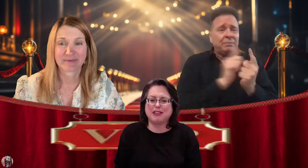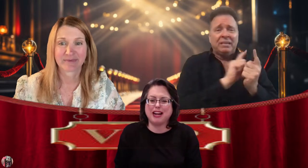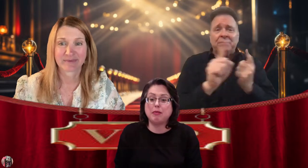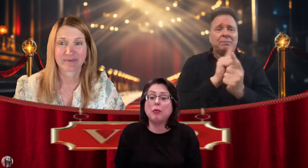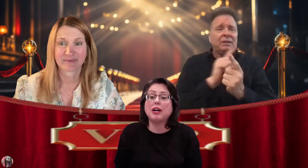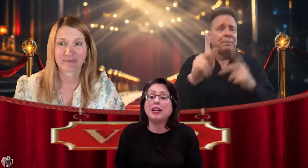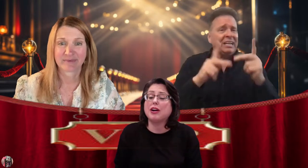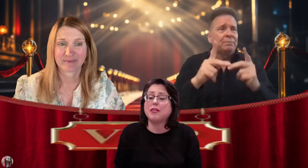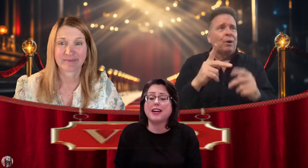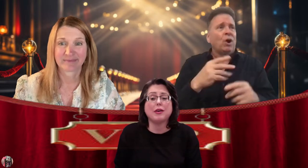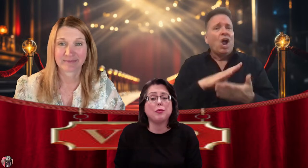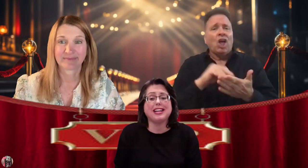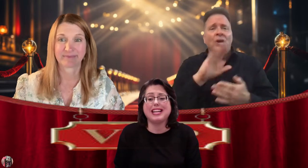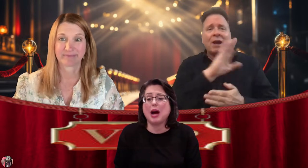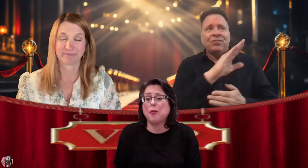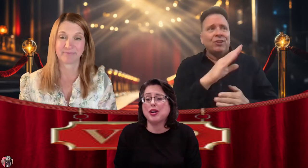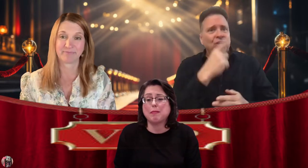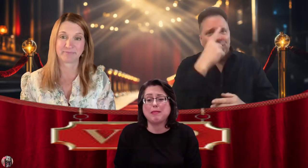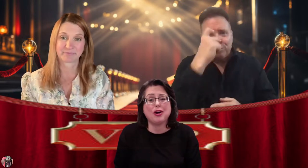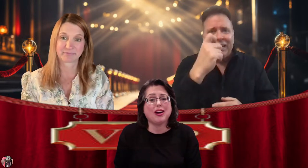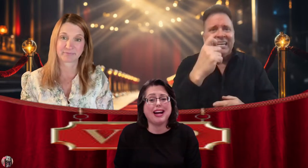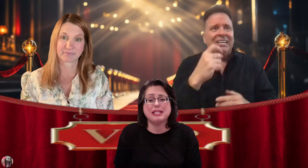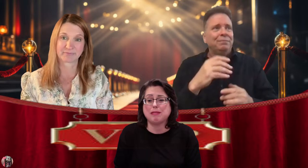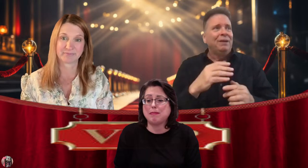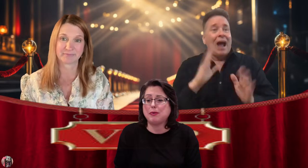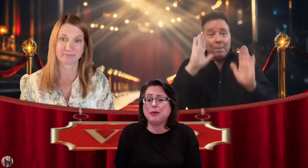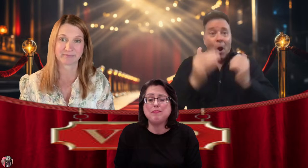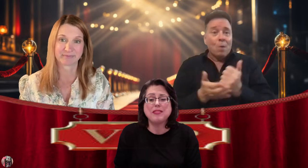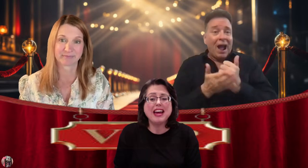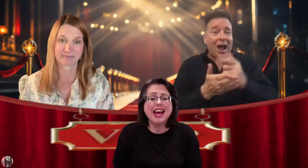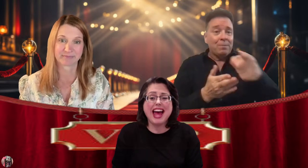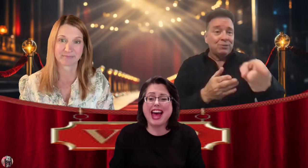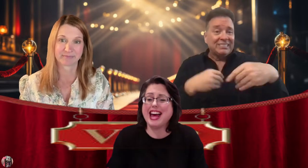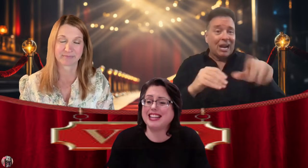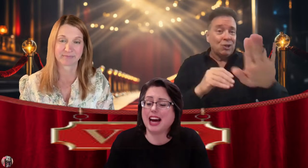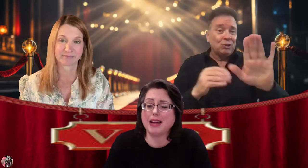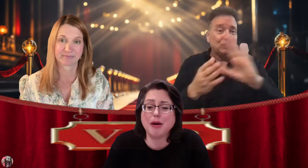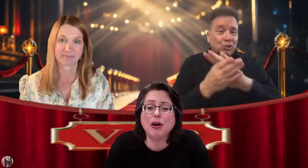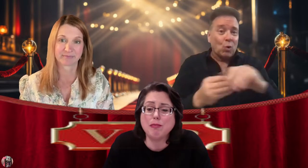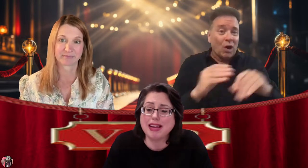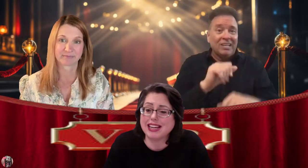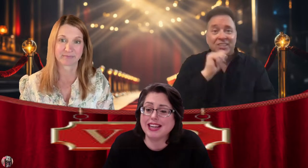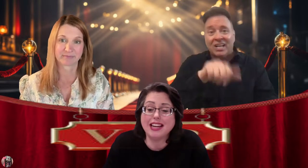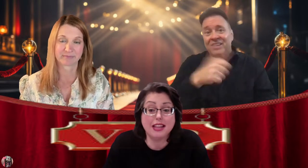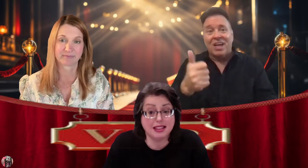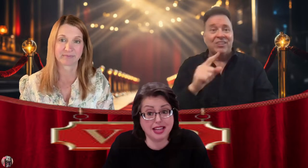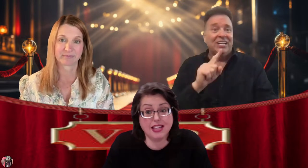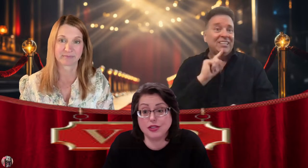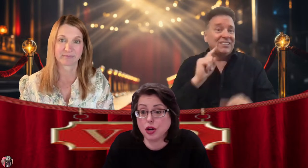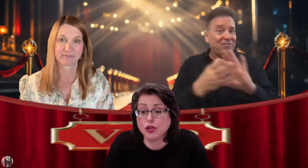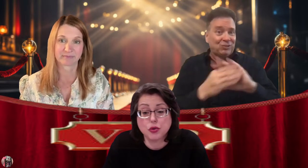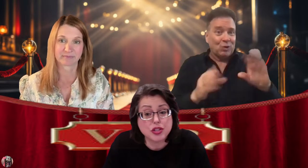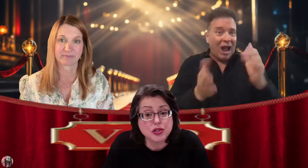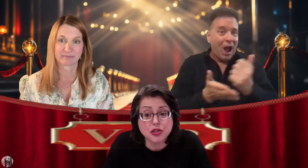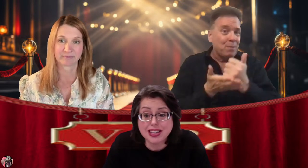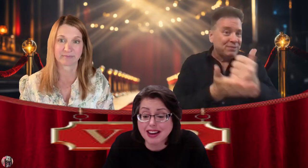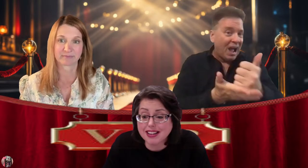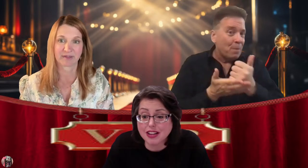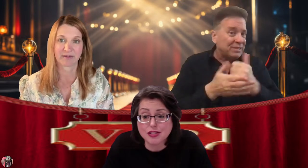great. But we're going to go there and we're going to network and meet all kinds of people. And I'm hoping that, you know, your story, not another